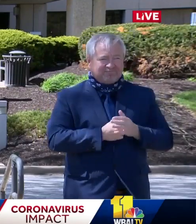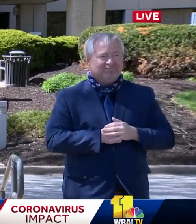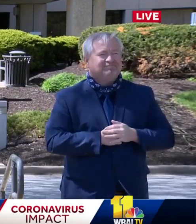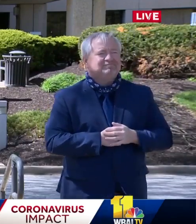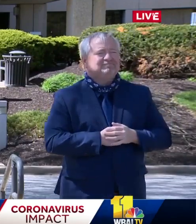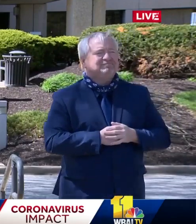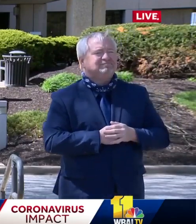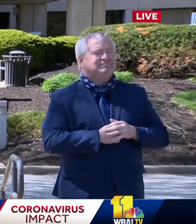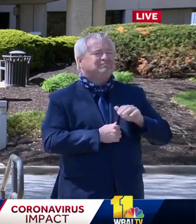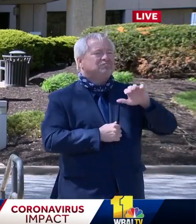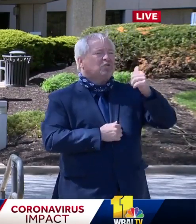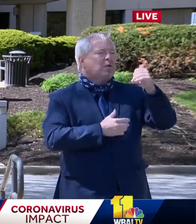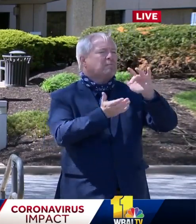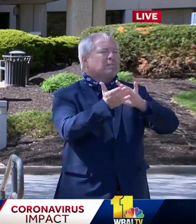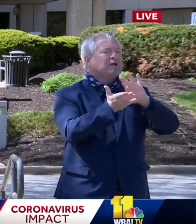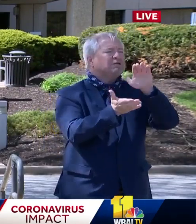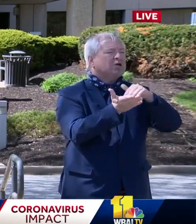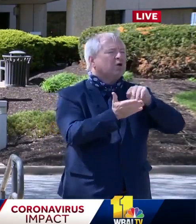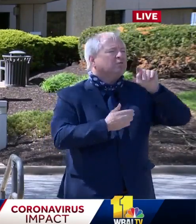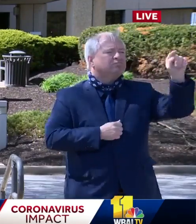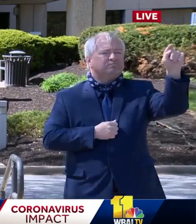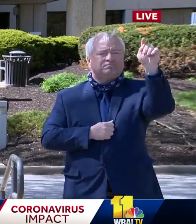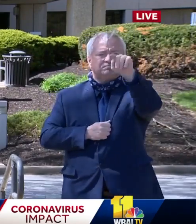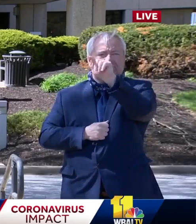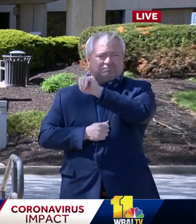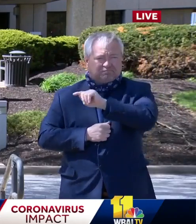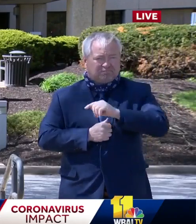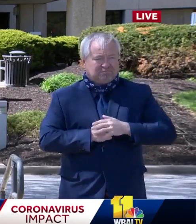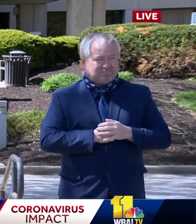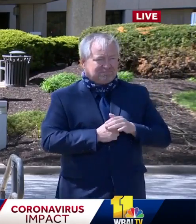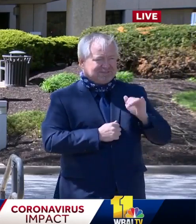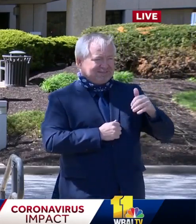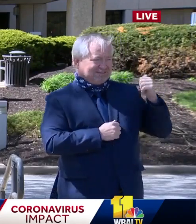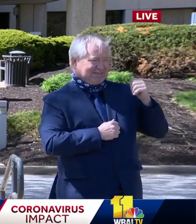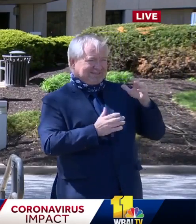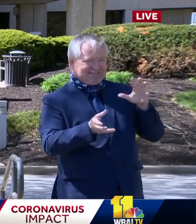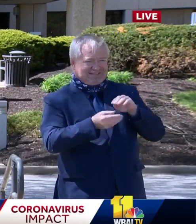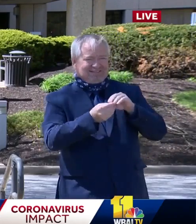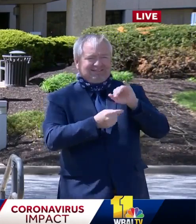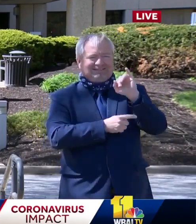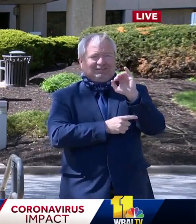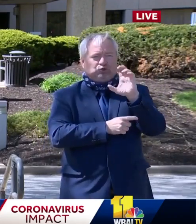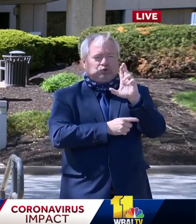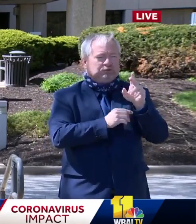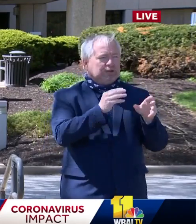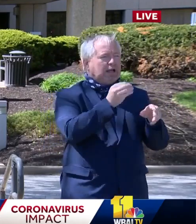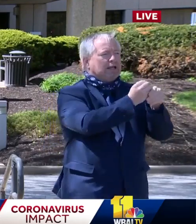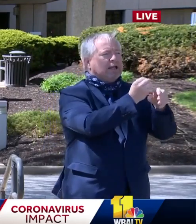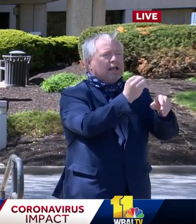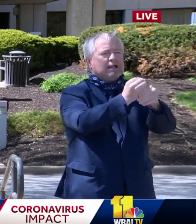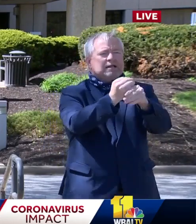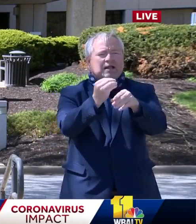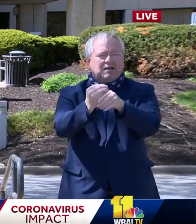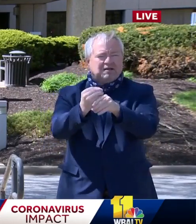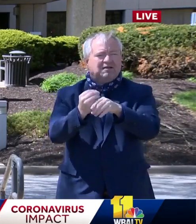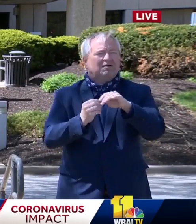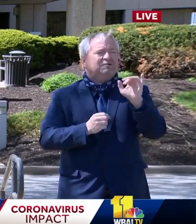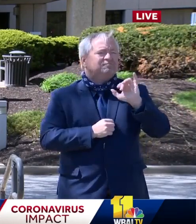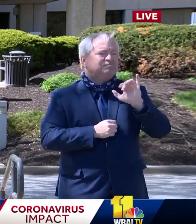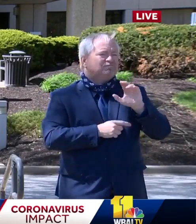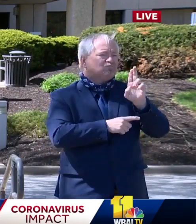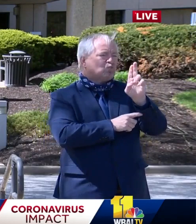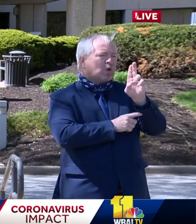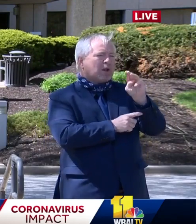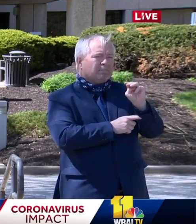beds, including intensive care beds to that location, as well as to the UM-Prince George's